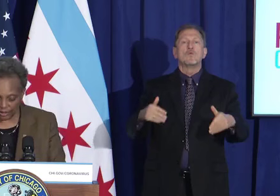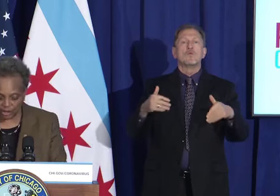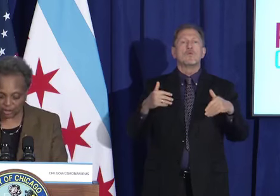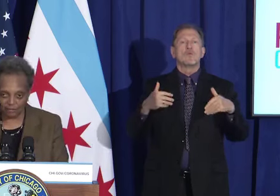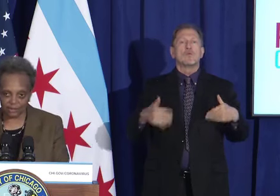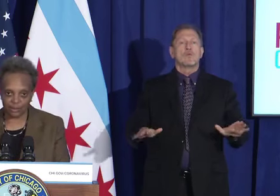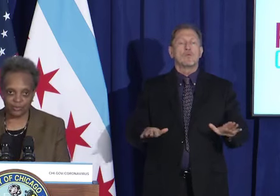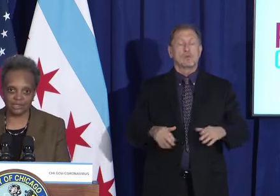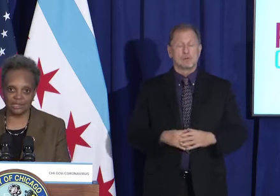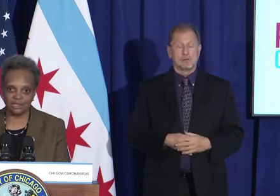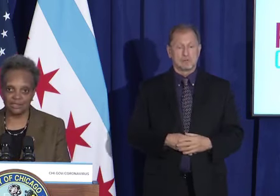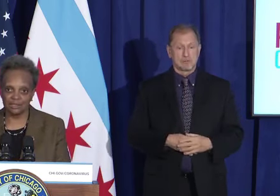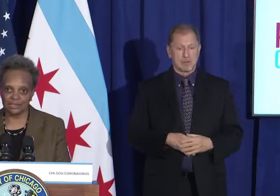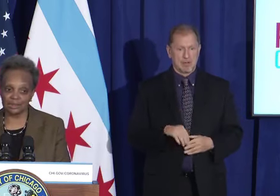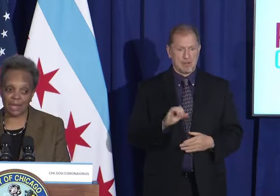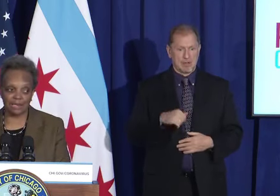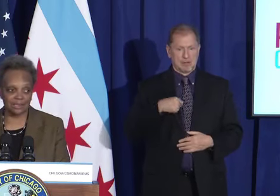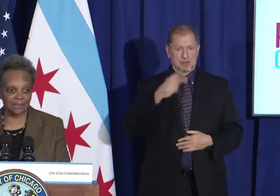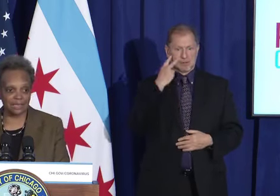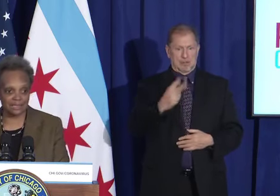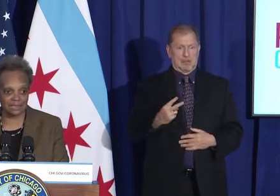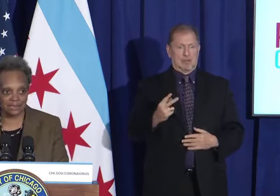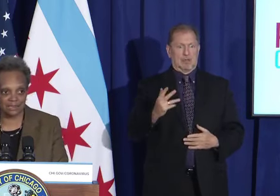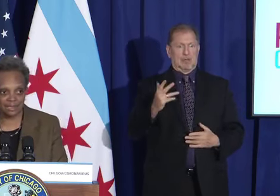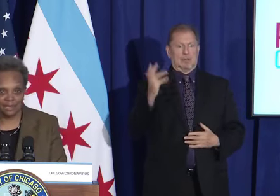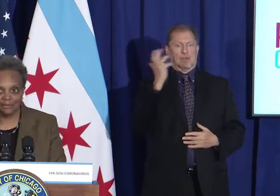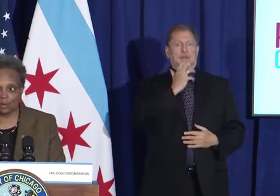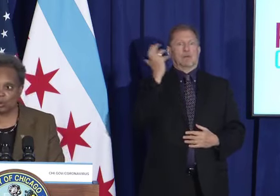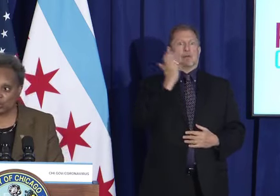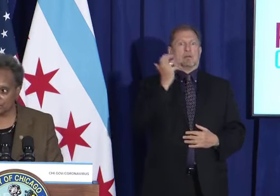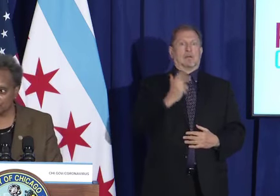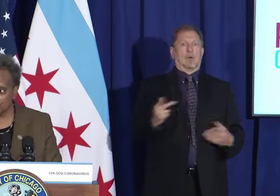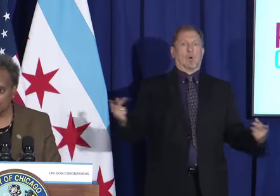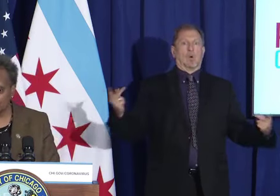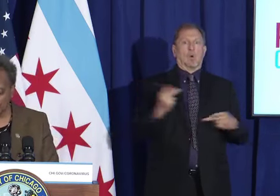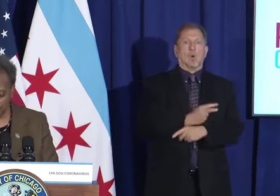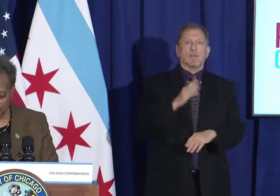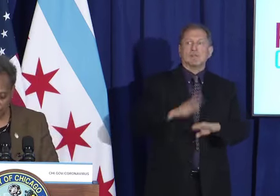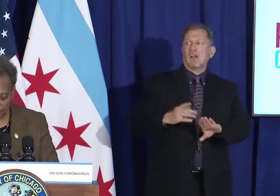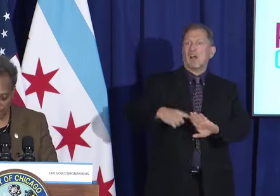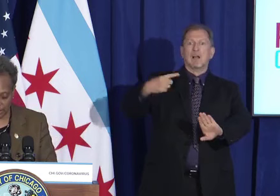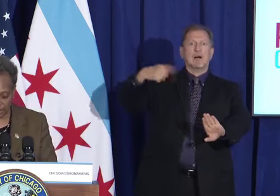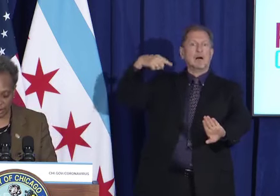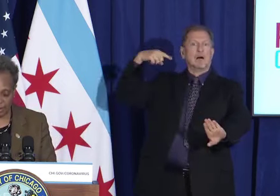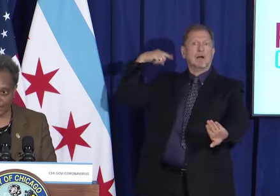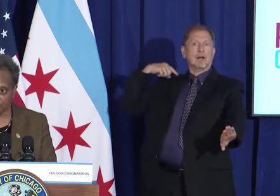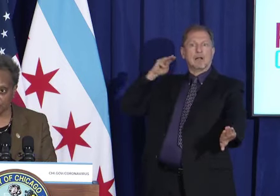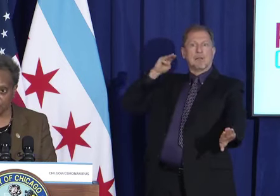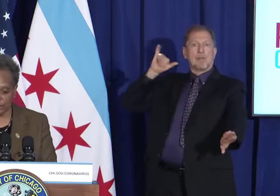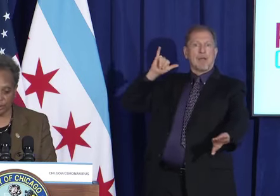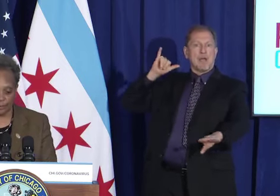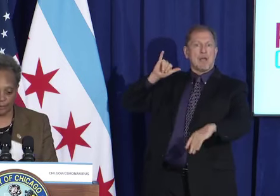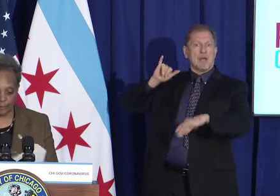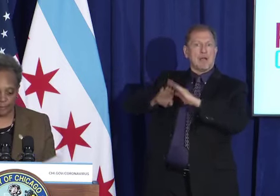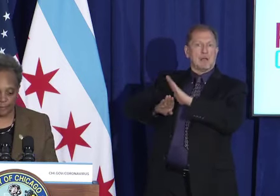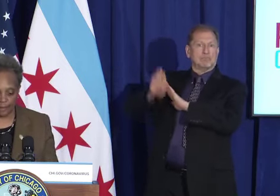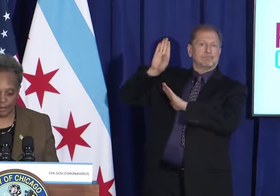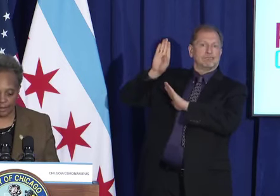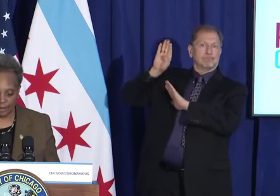These aren't levels that we've seen since May, and in some instances, they're worse than our peak back in the spring.